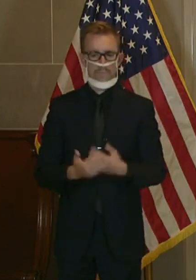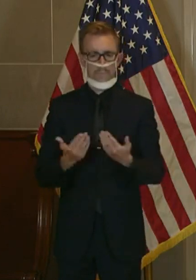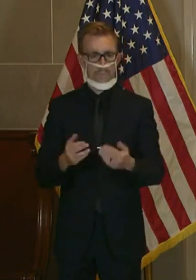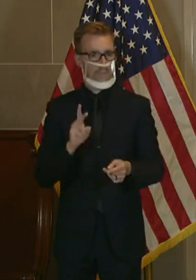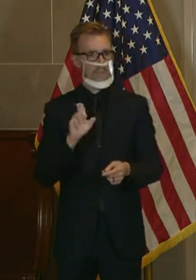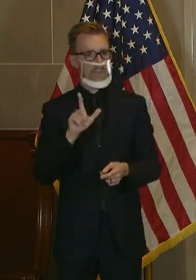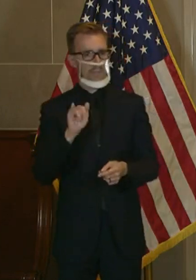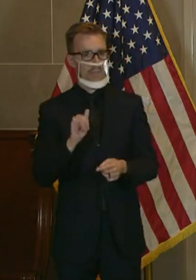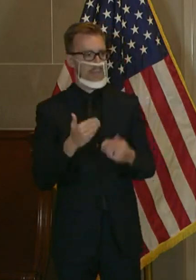Kelly, we'll take questions.